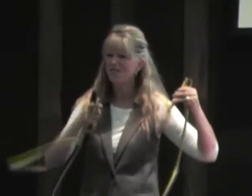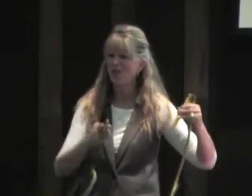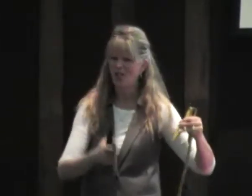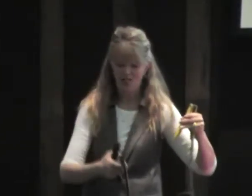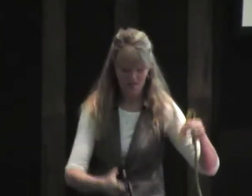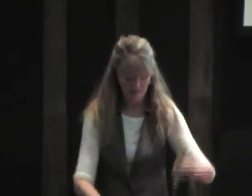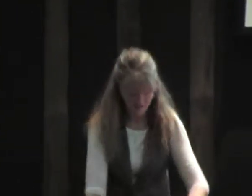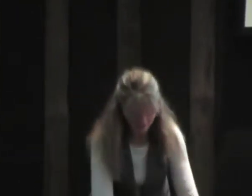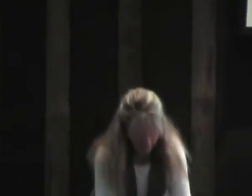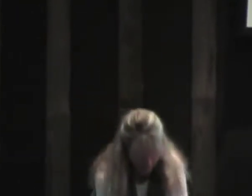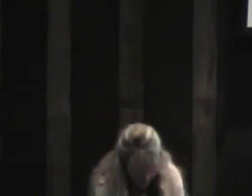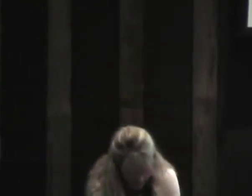It's powerful.